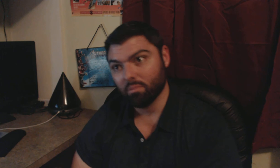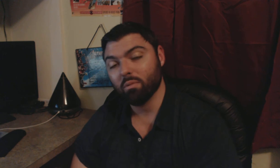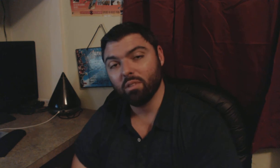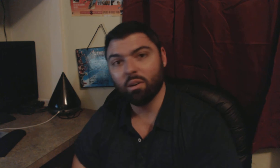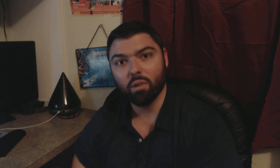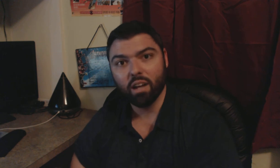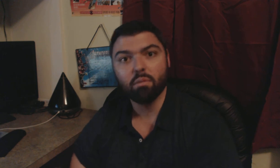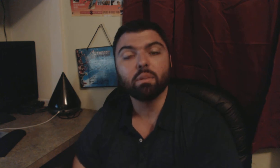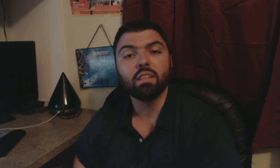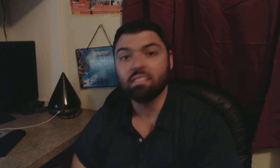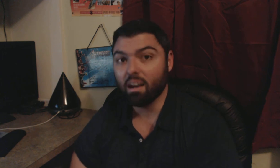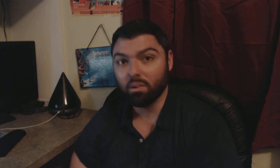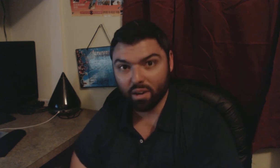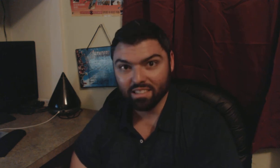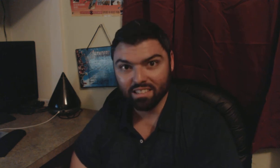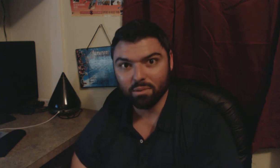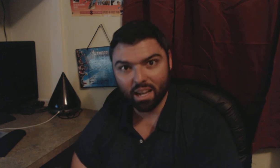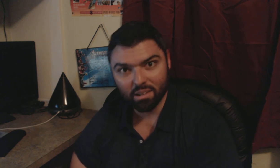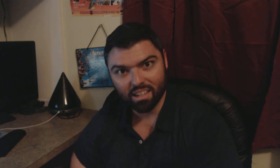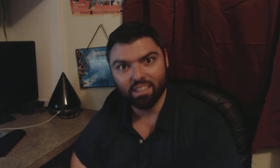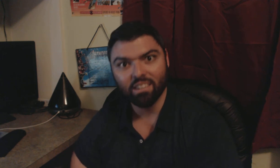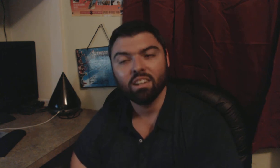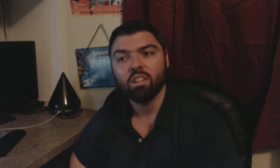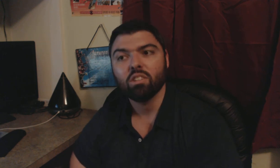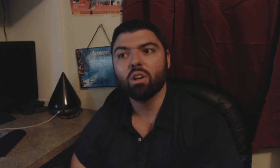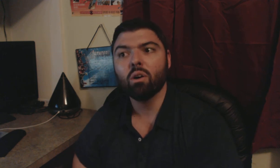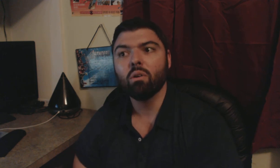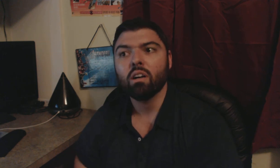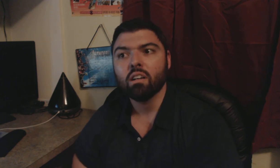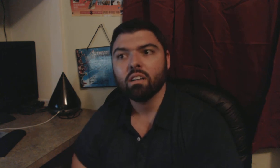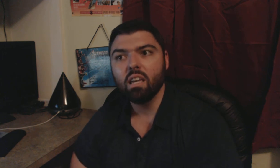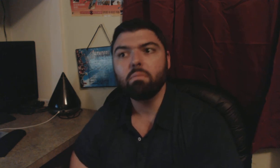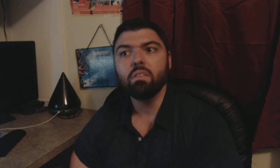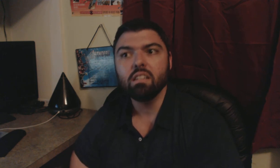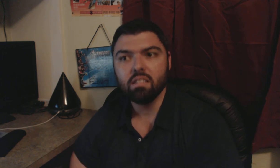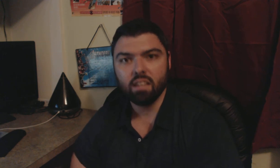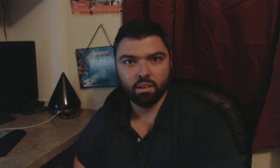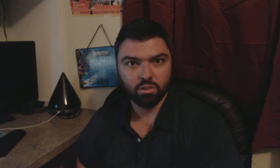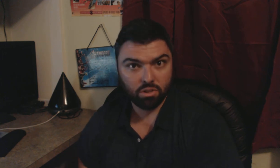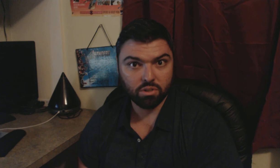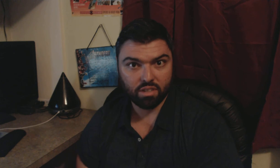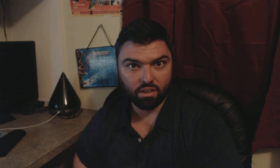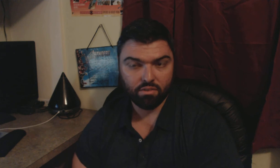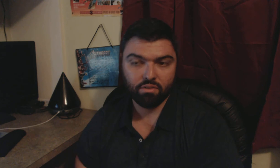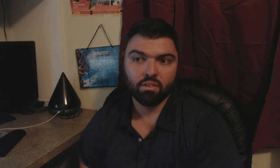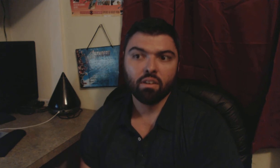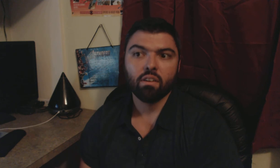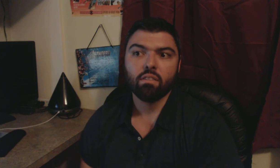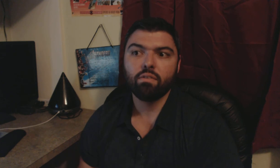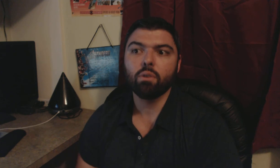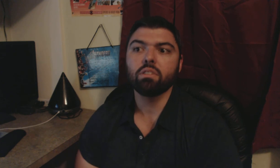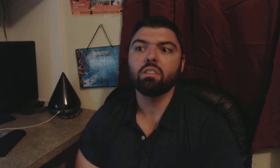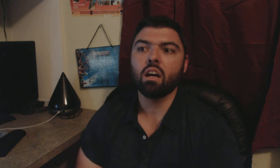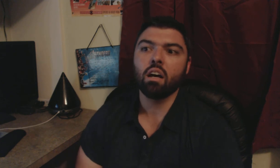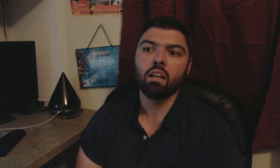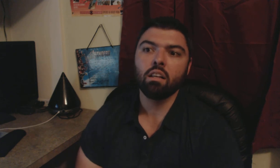you know whatever but they sound crazy to an outsider so keep the details to yourself focus on